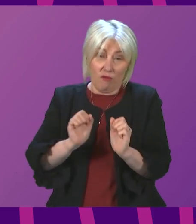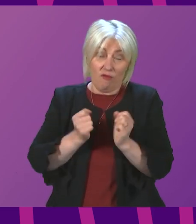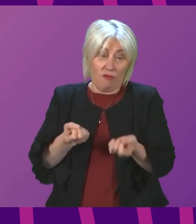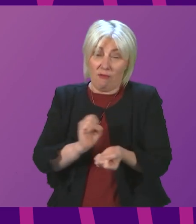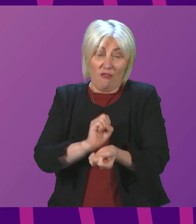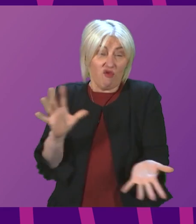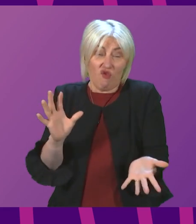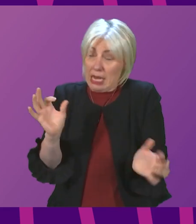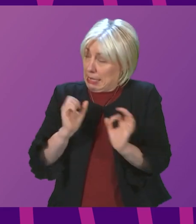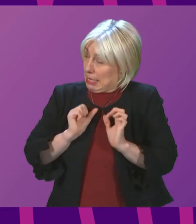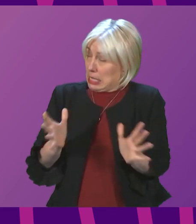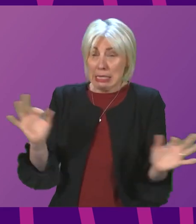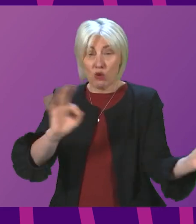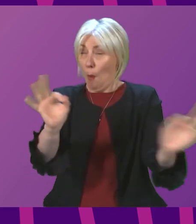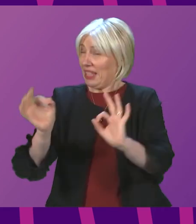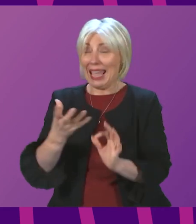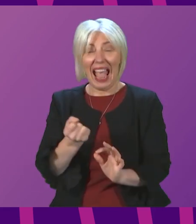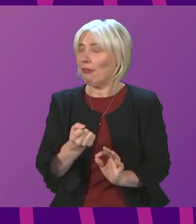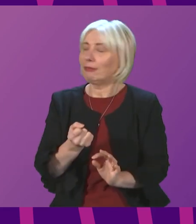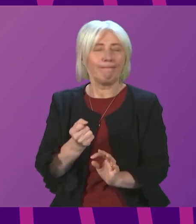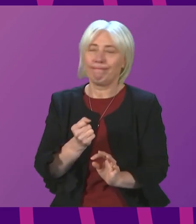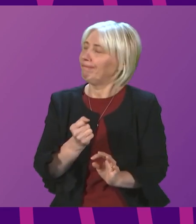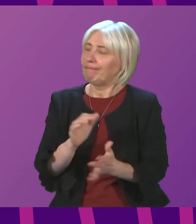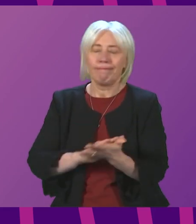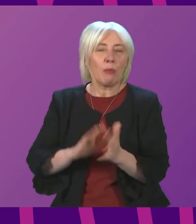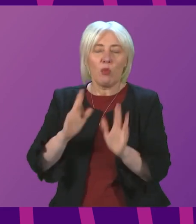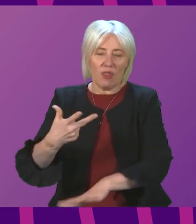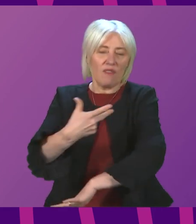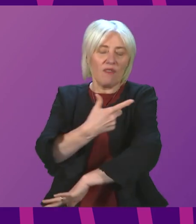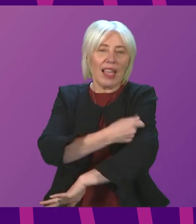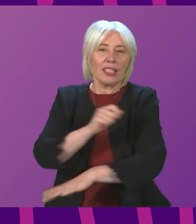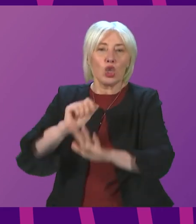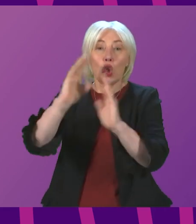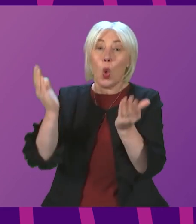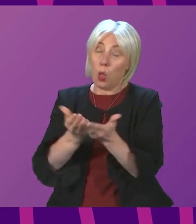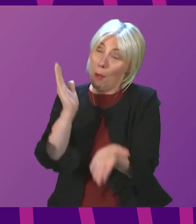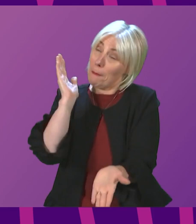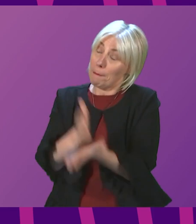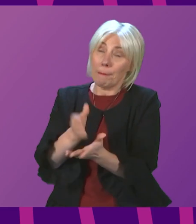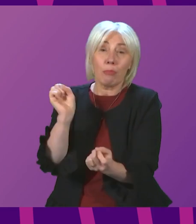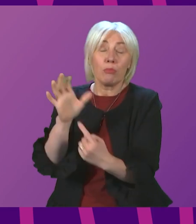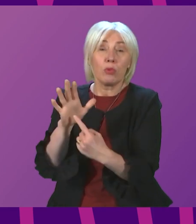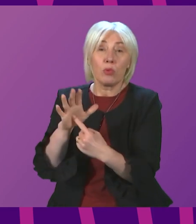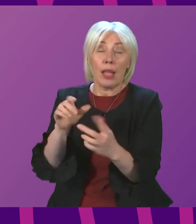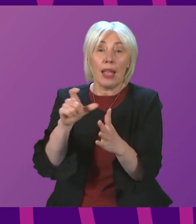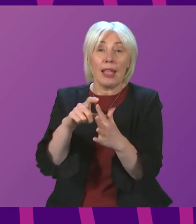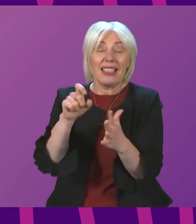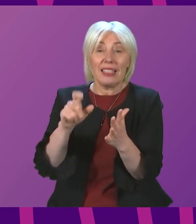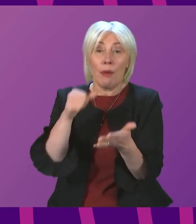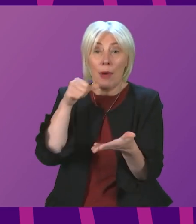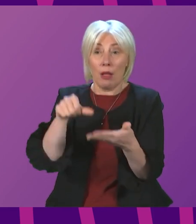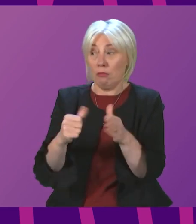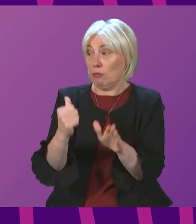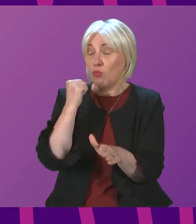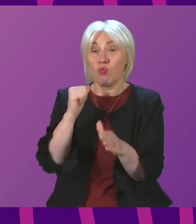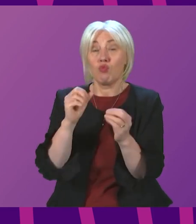And that means the importance of extending vaccination globally, it really can't be overstated. I, in December, wrote to the Prime Minister to